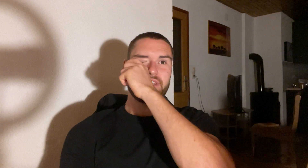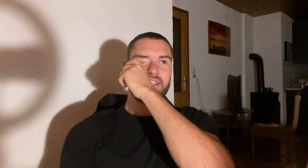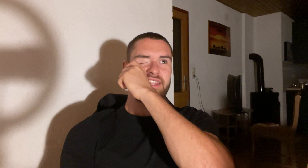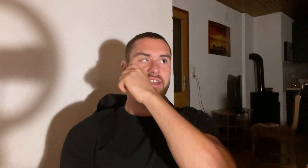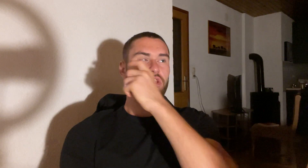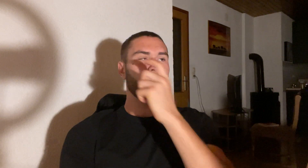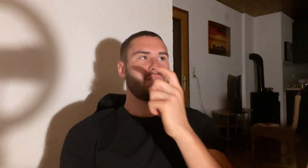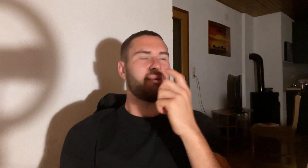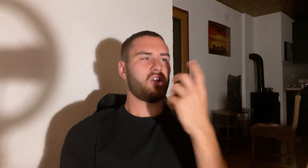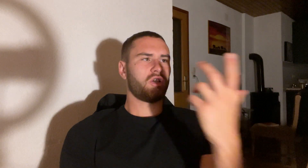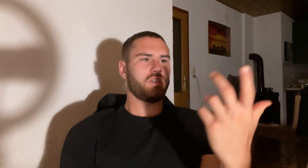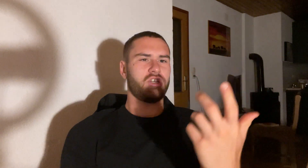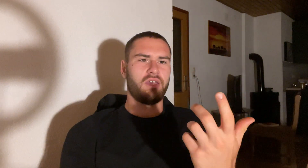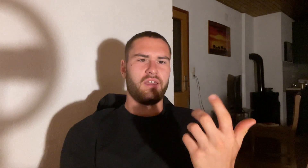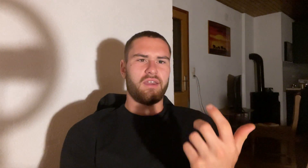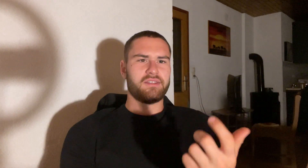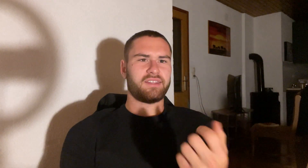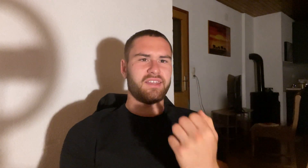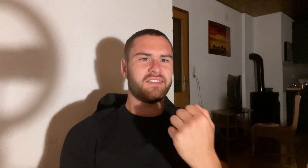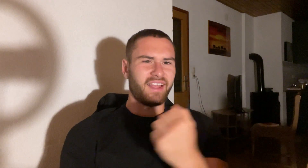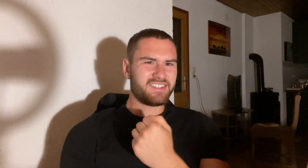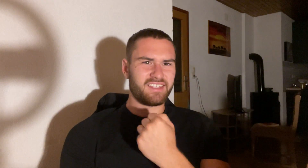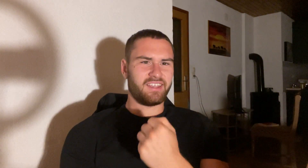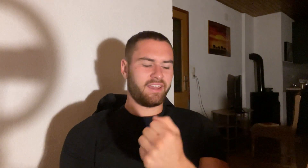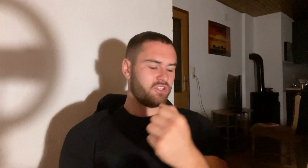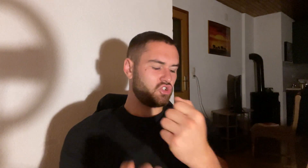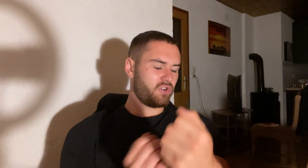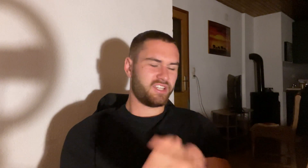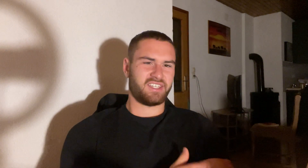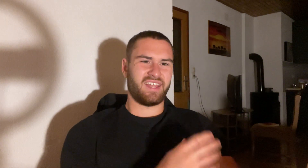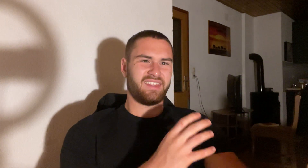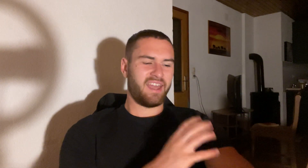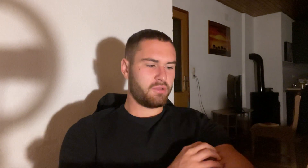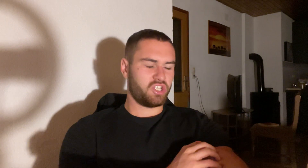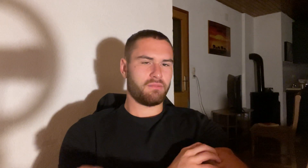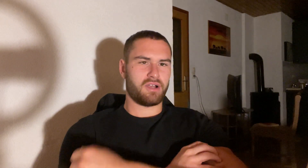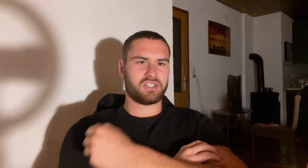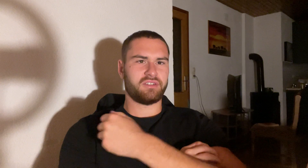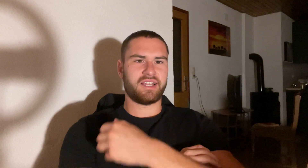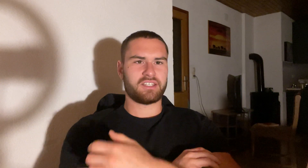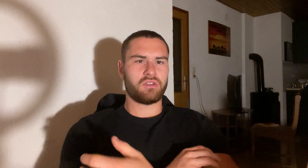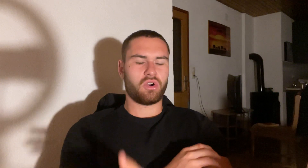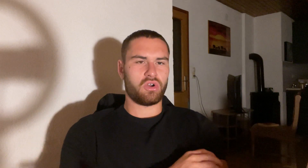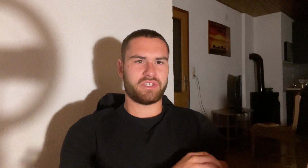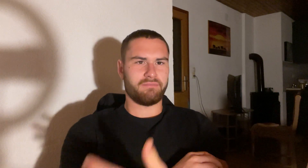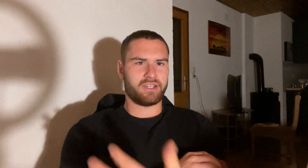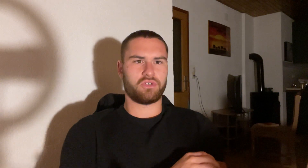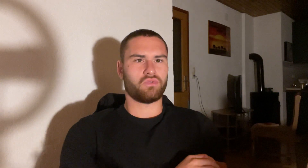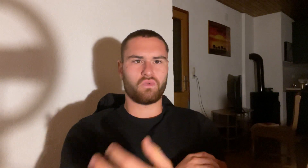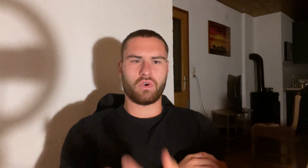basically like human biology that intensity and stress and damaging the muscle doesn't cause the muscle to grow